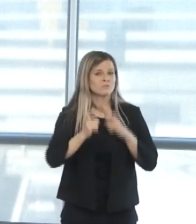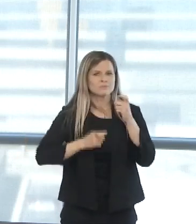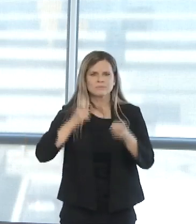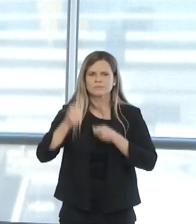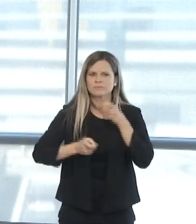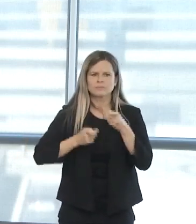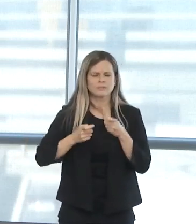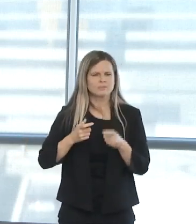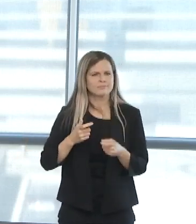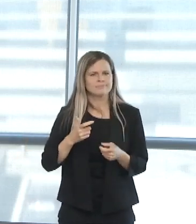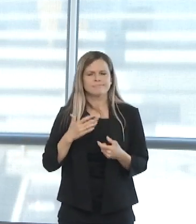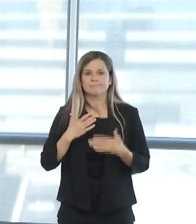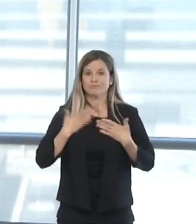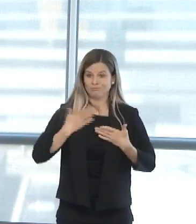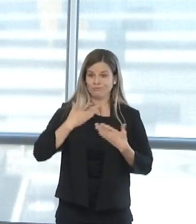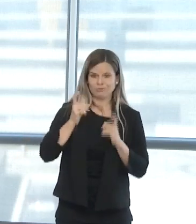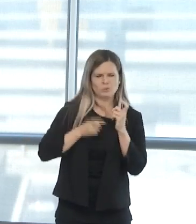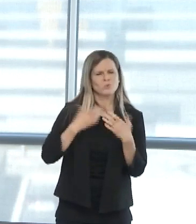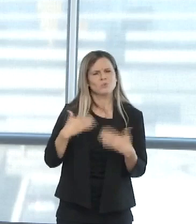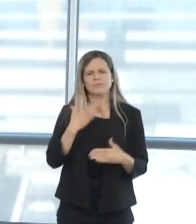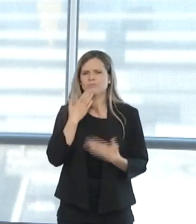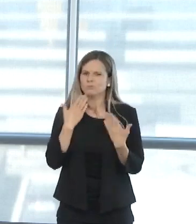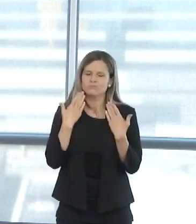support of our community. Thank you.